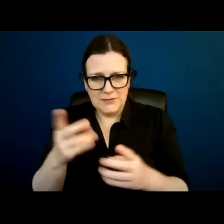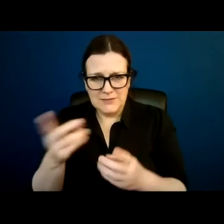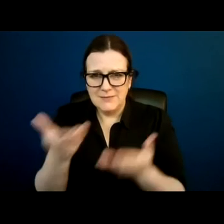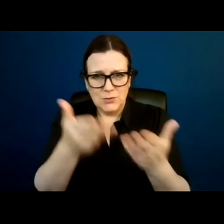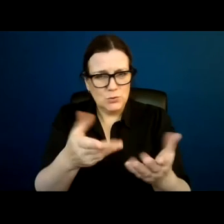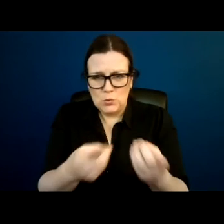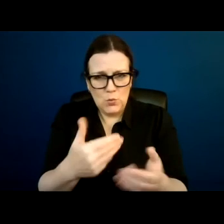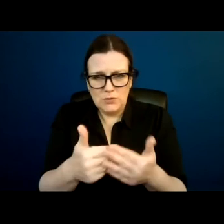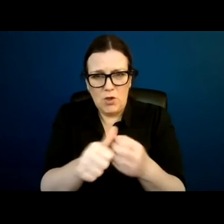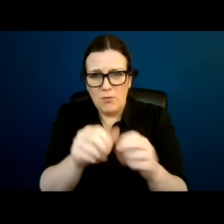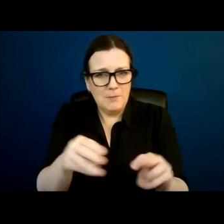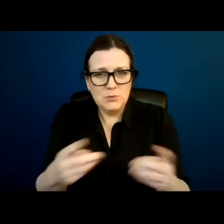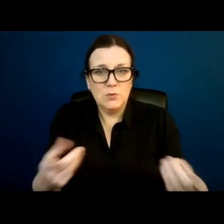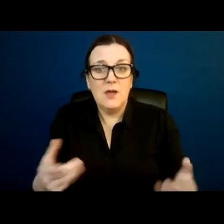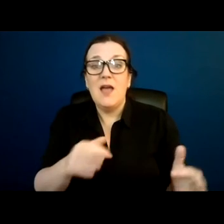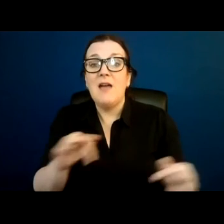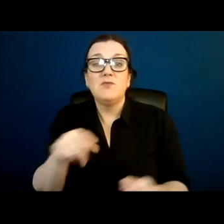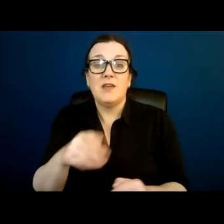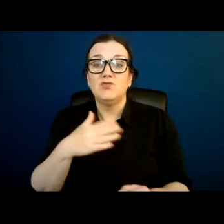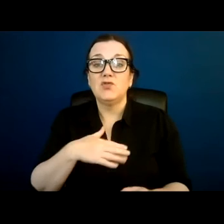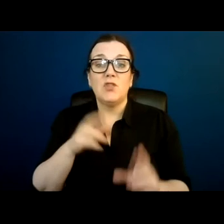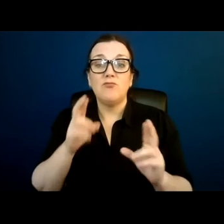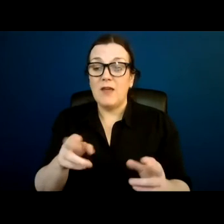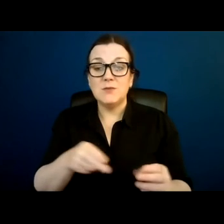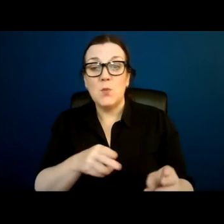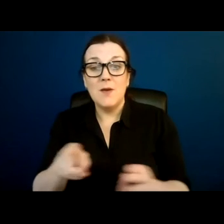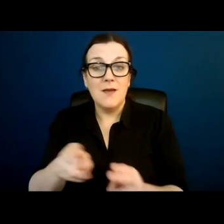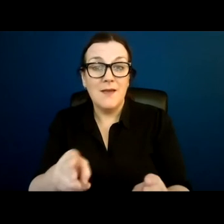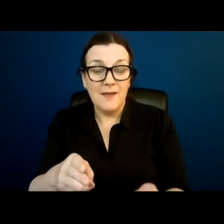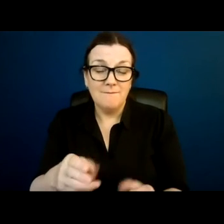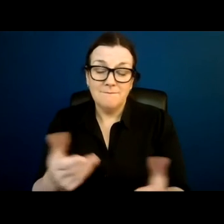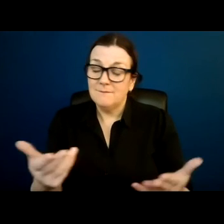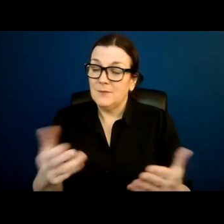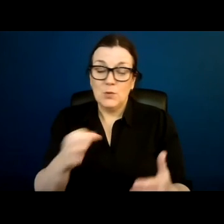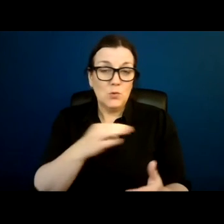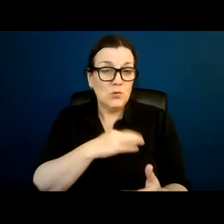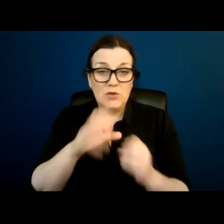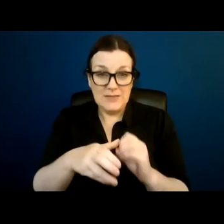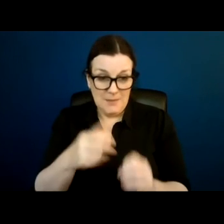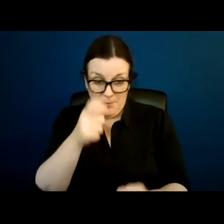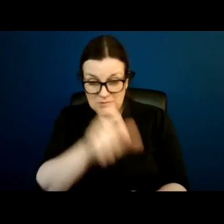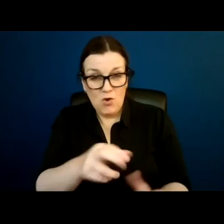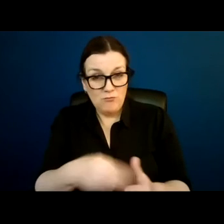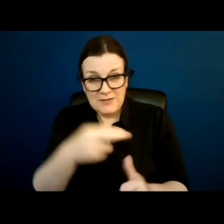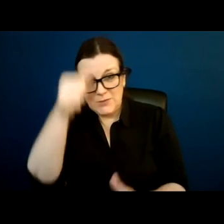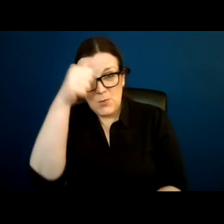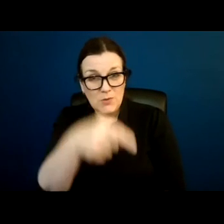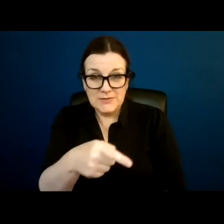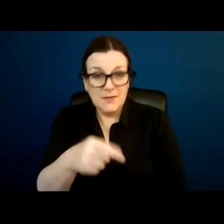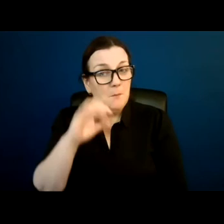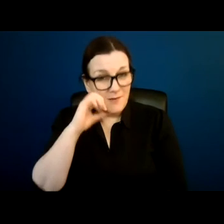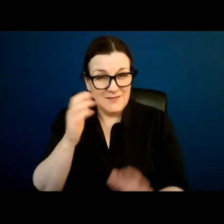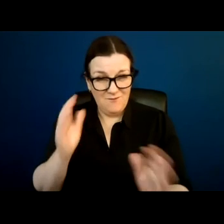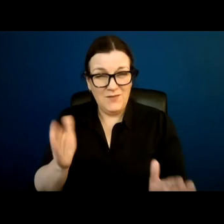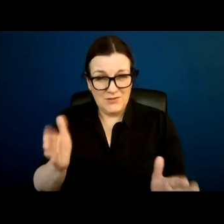After that, it's just finding the right mechanism. And there's a very good chance the person already knows what that mechanism is, because they've already